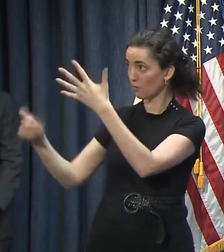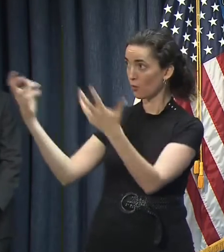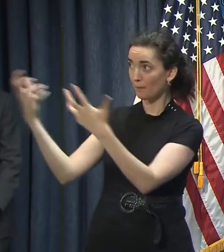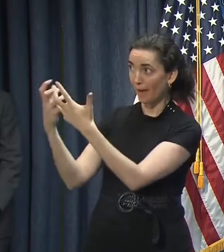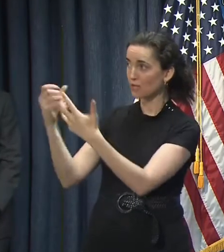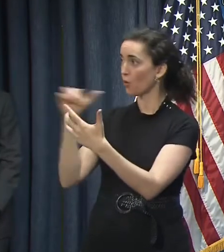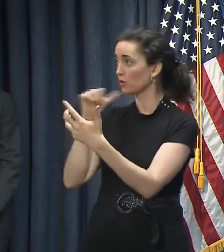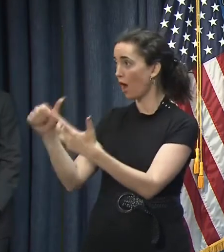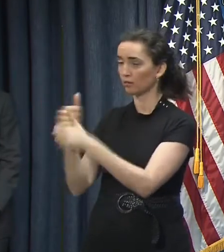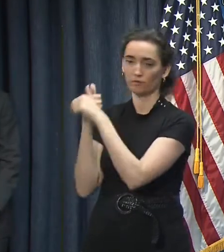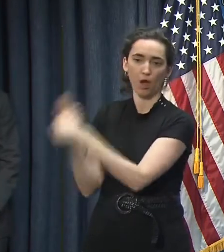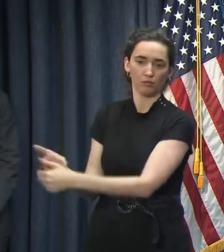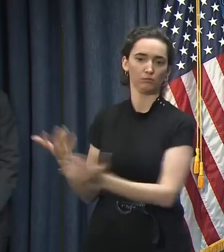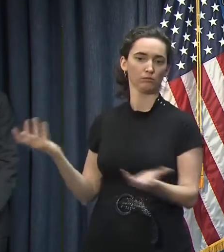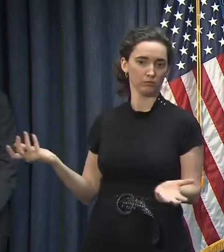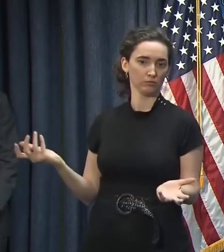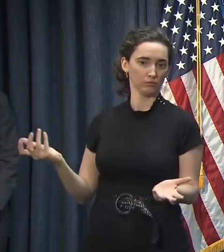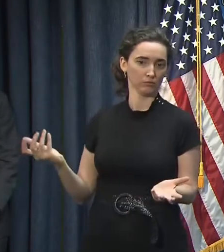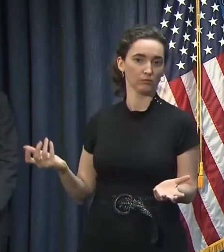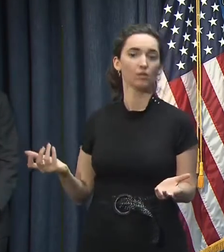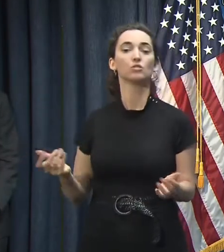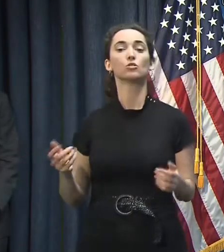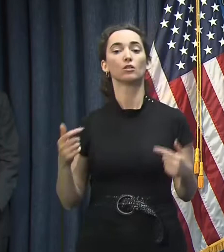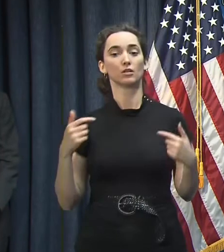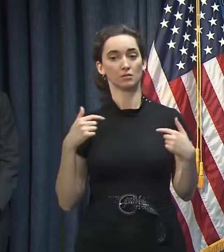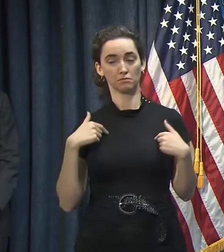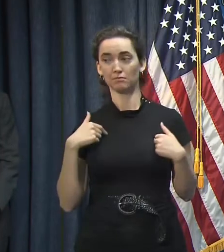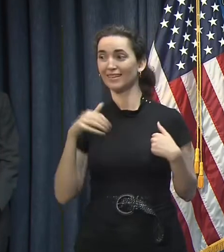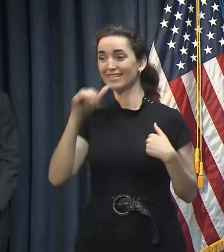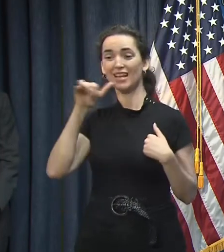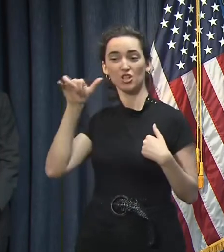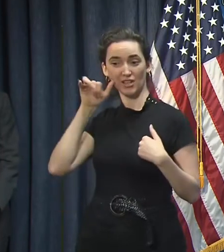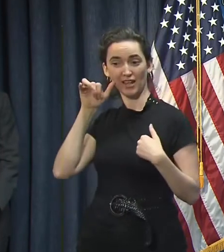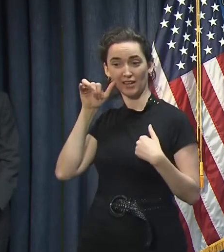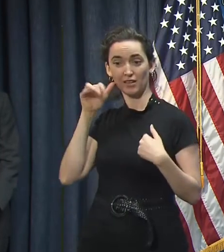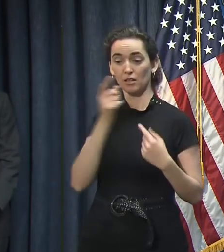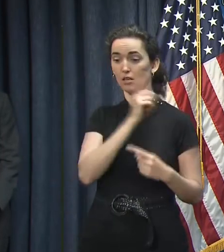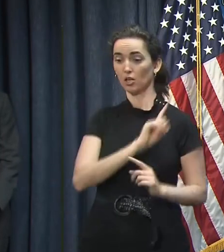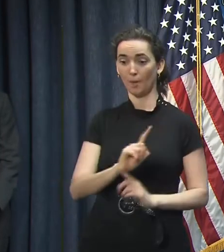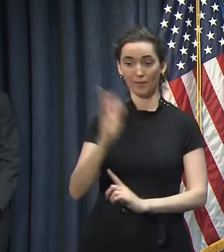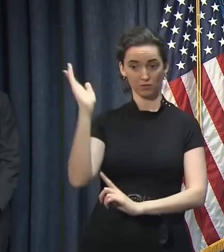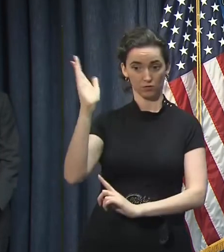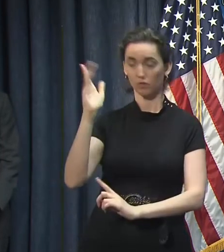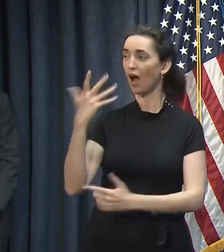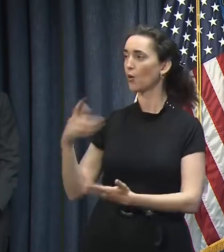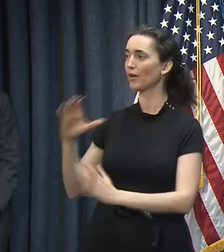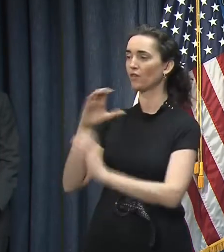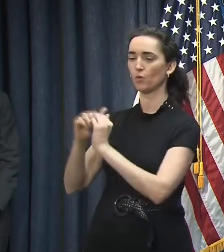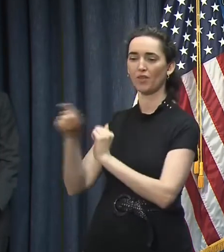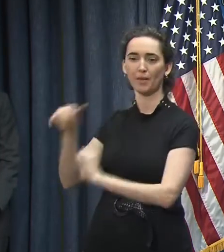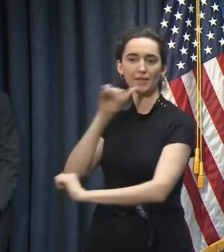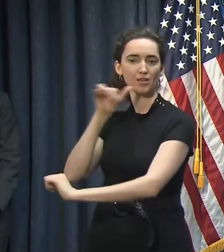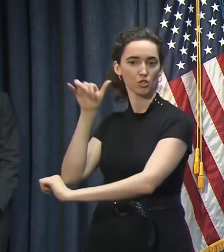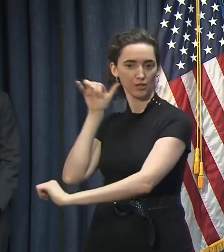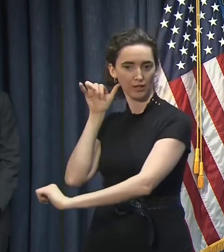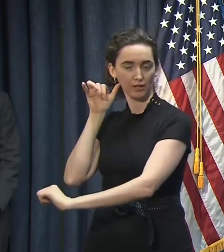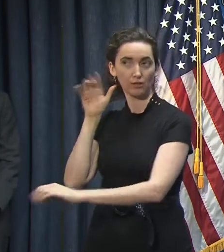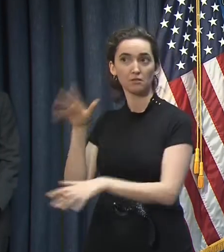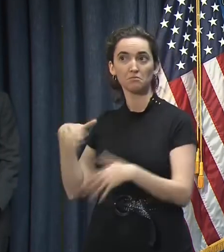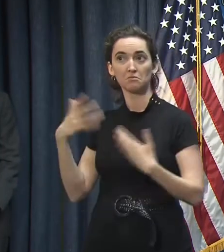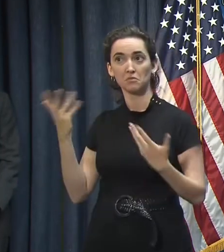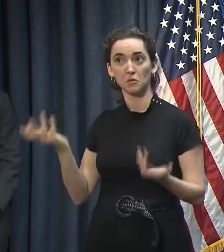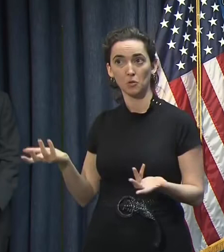don't. And then had a conversation with him yesterday before coming in to here. And so I don't,